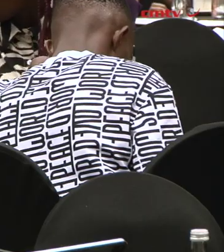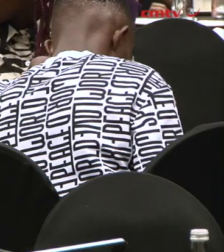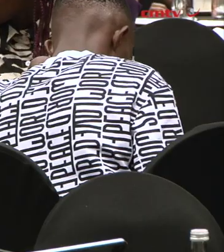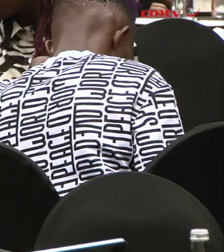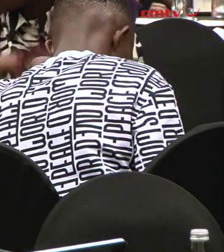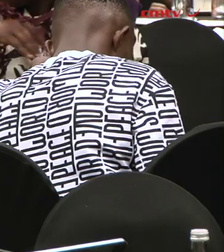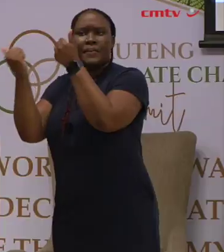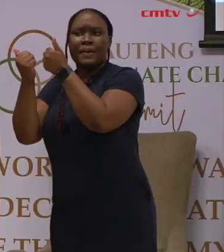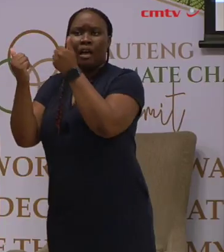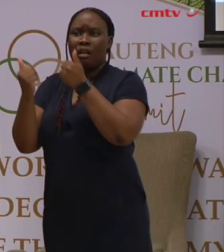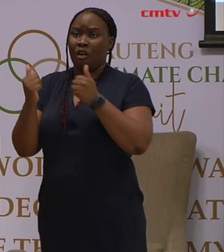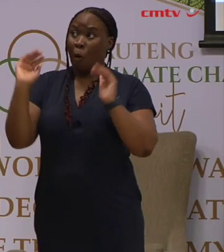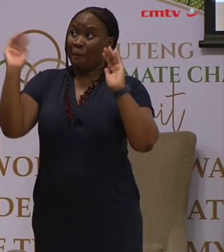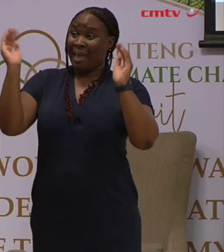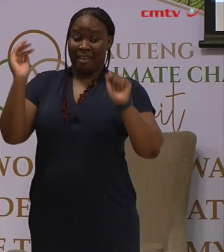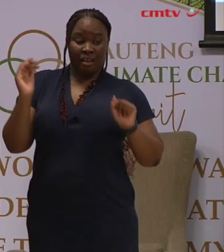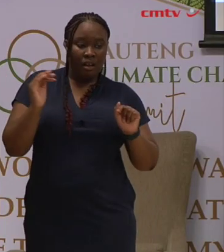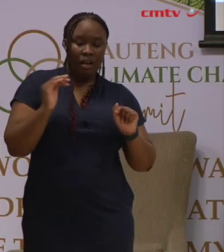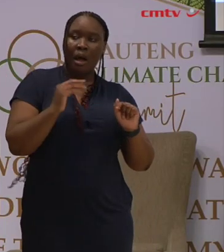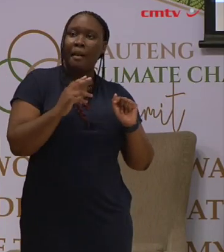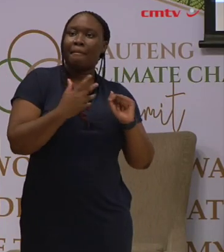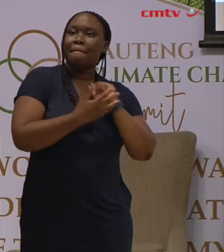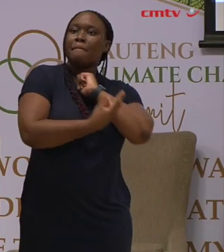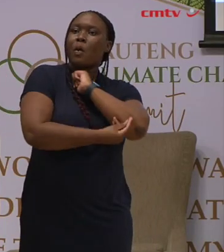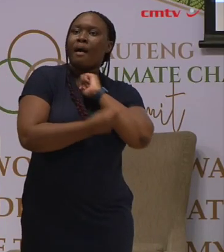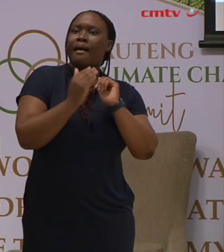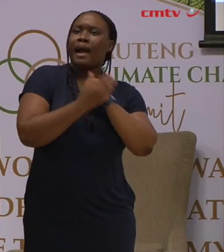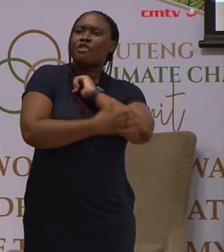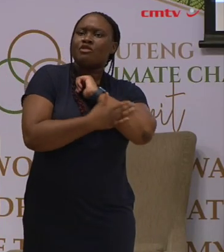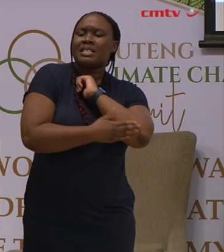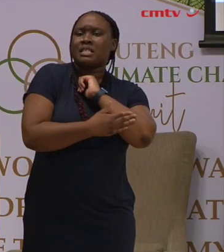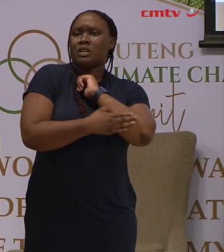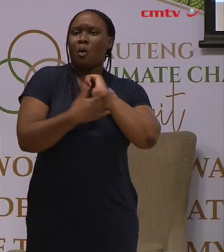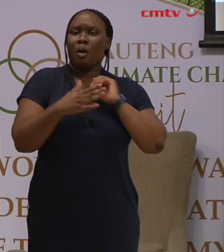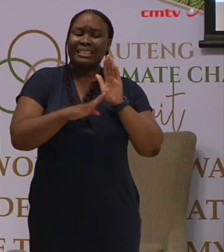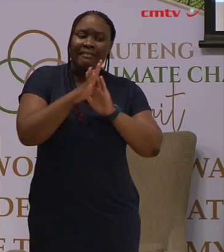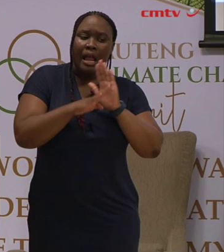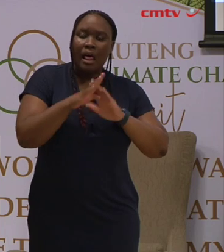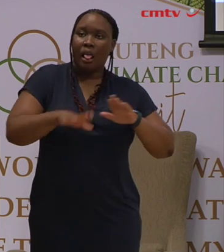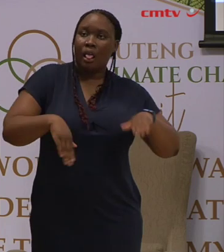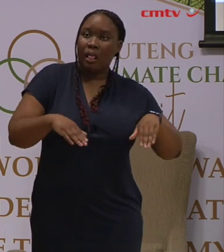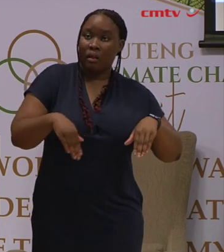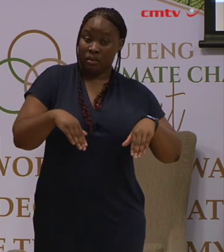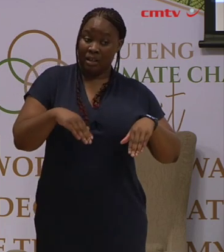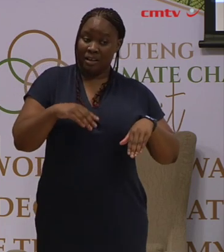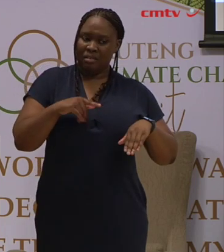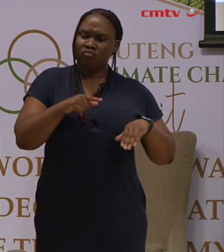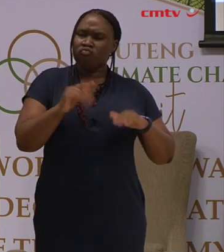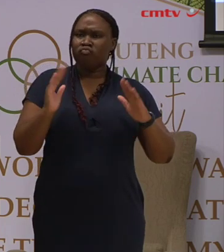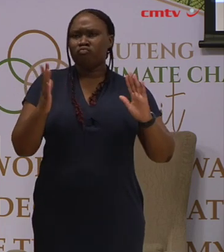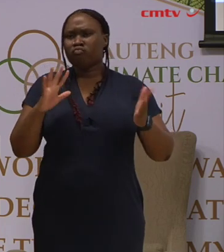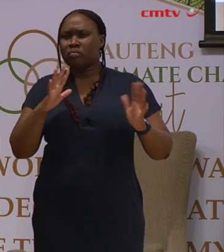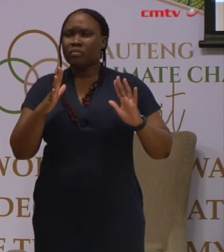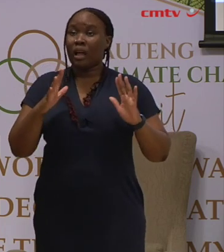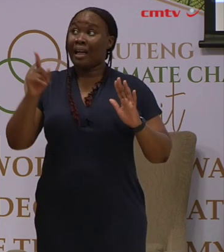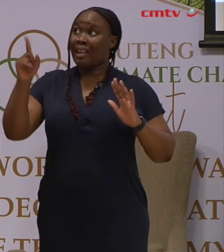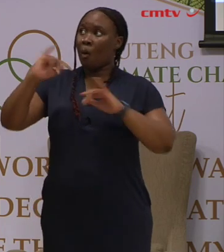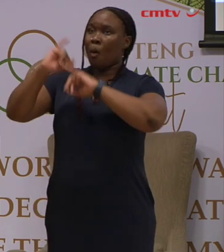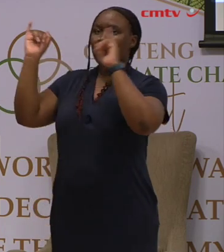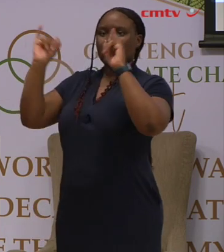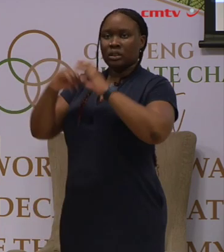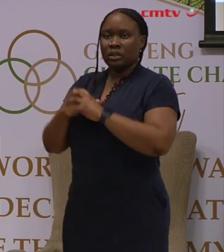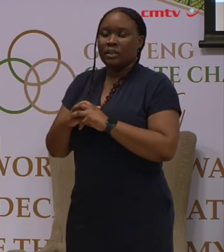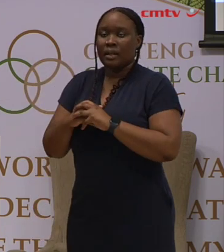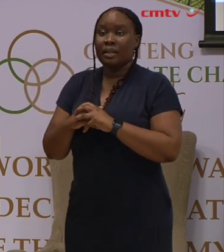developing. Its impact in the livelihoods of the poor